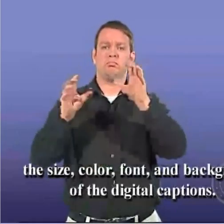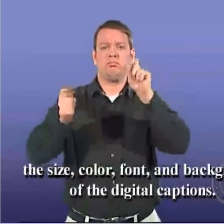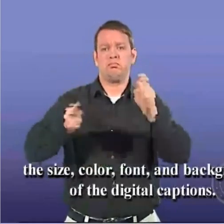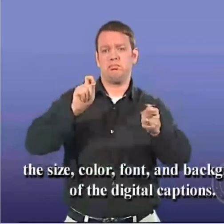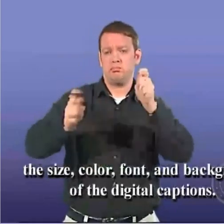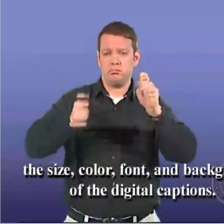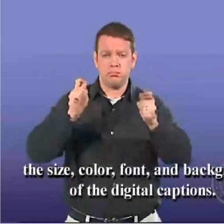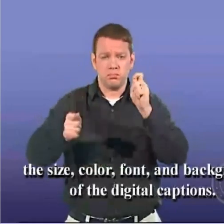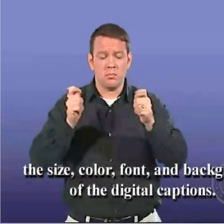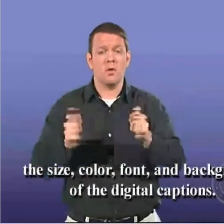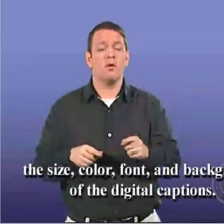of the digital captions.